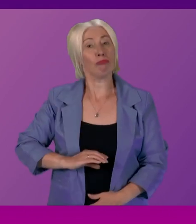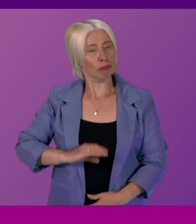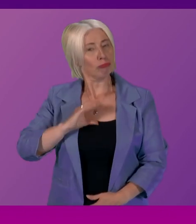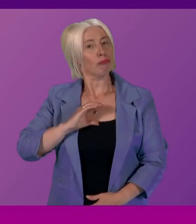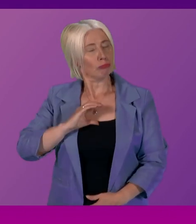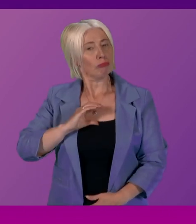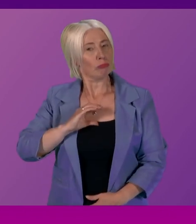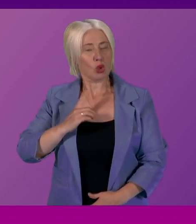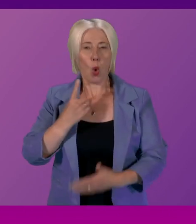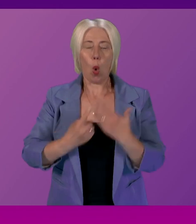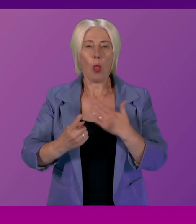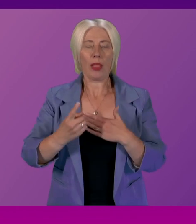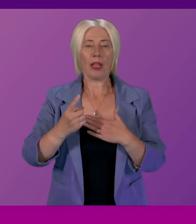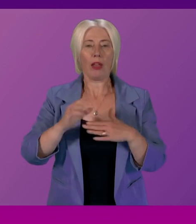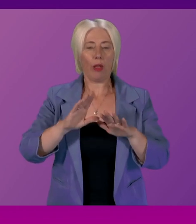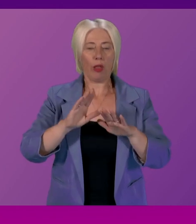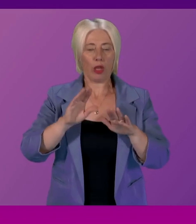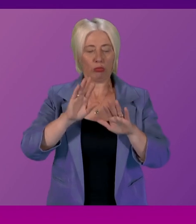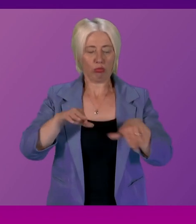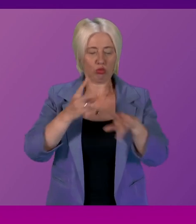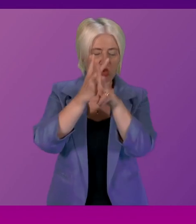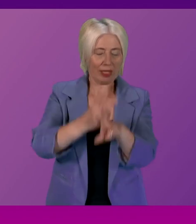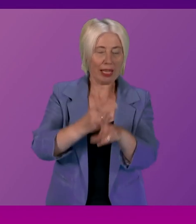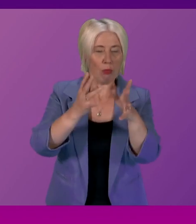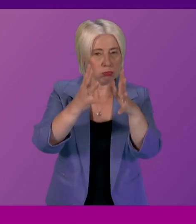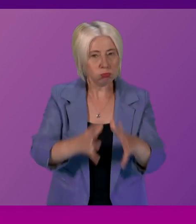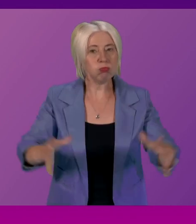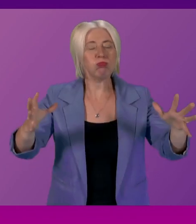not just the child care expansion but all of the